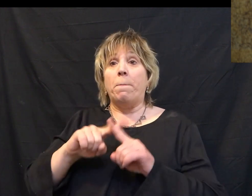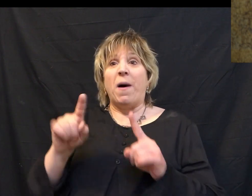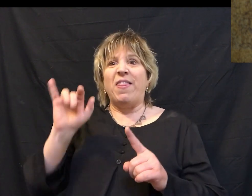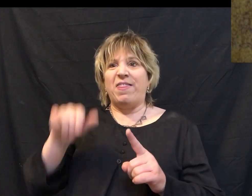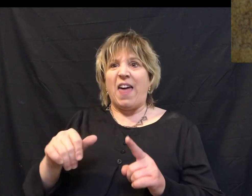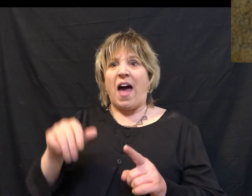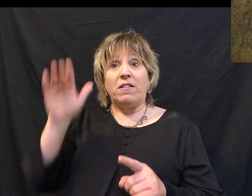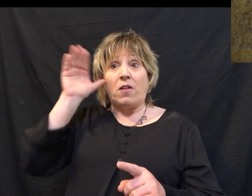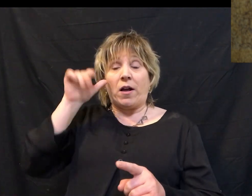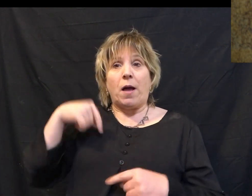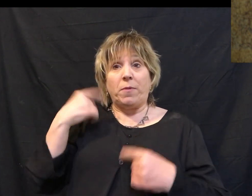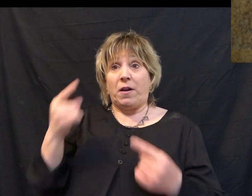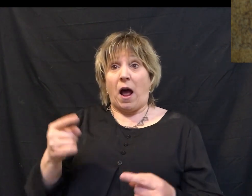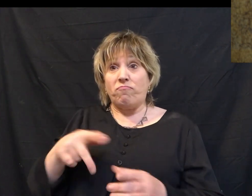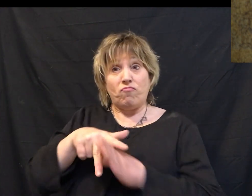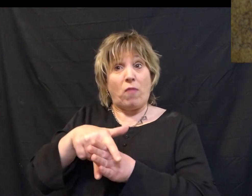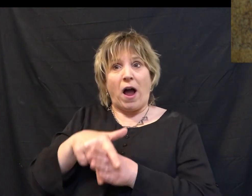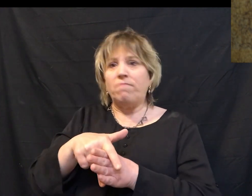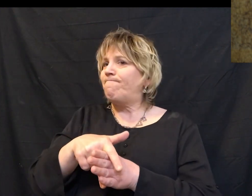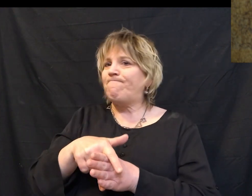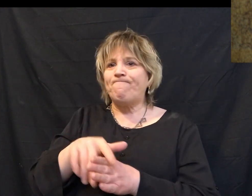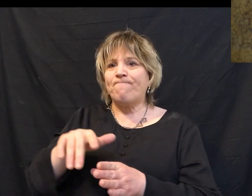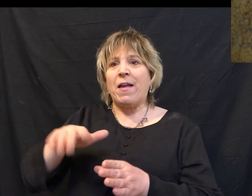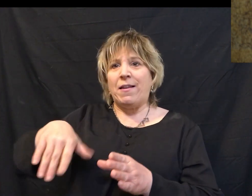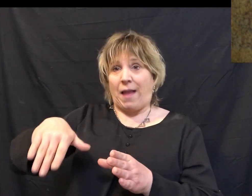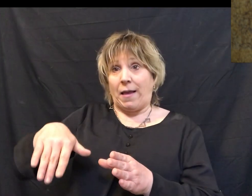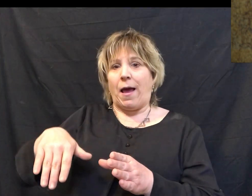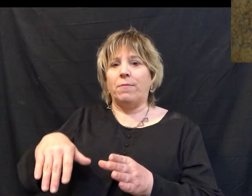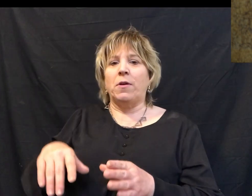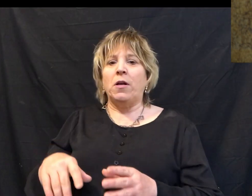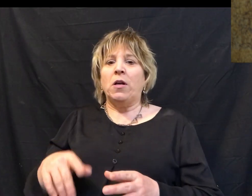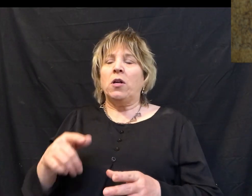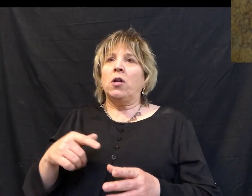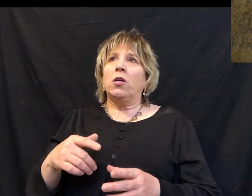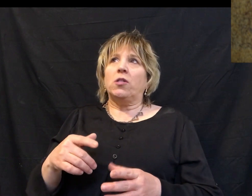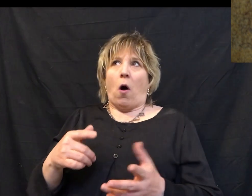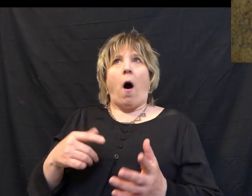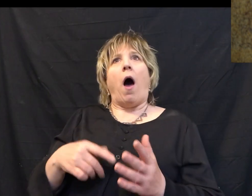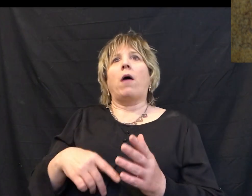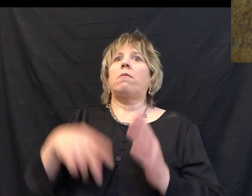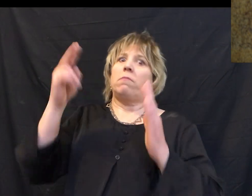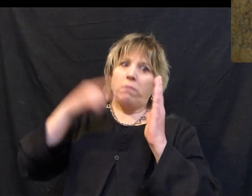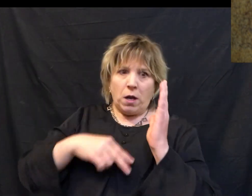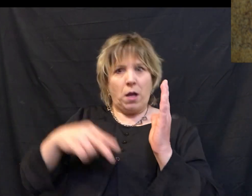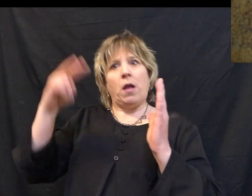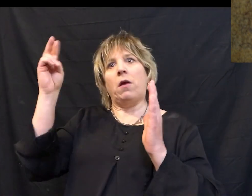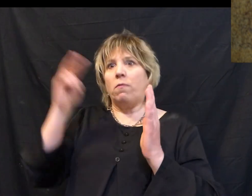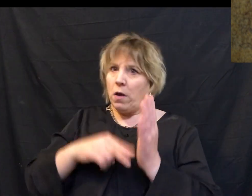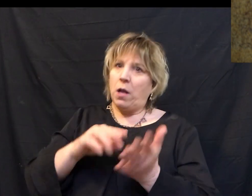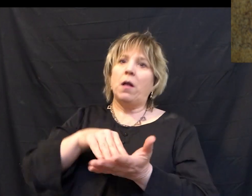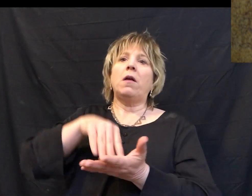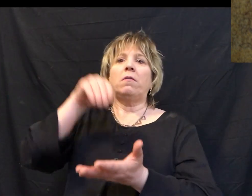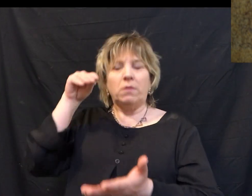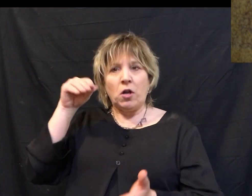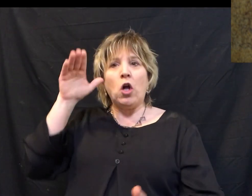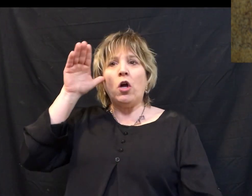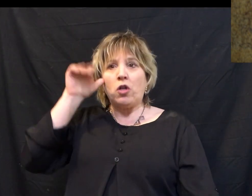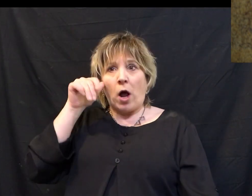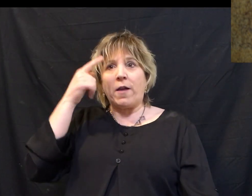ridden. Now, I spent a really stupid amount of time reading and learning about